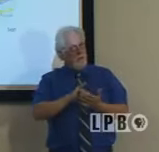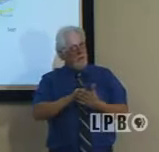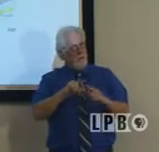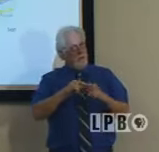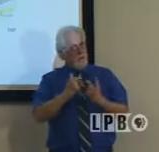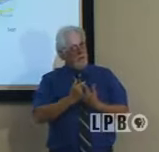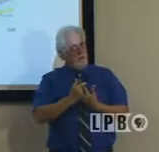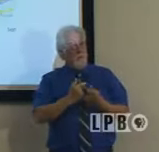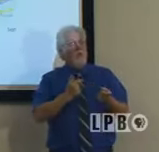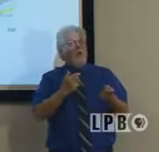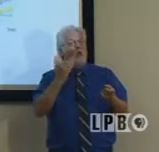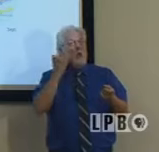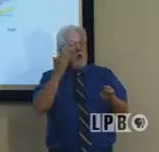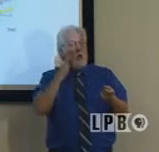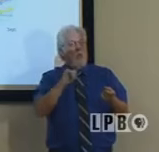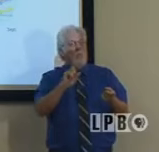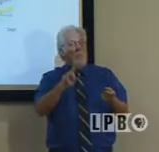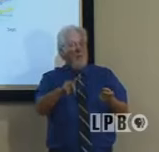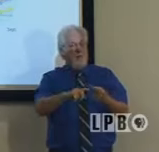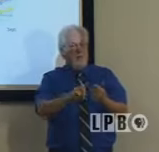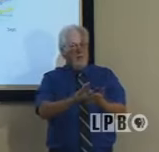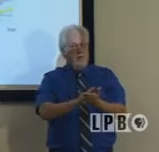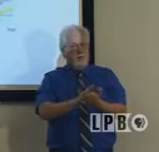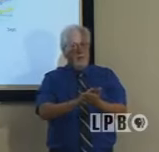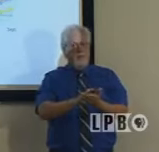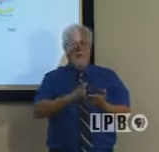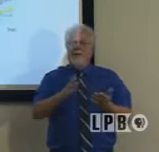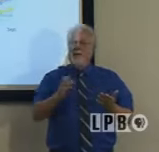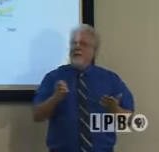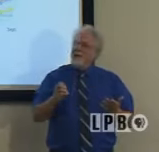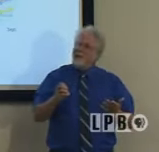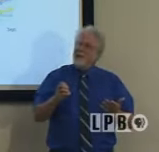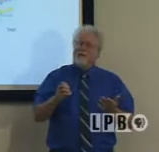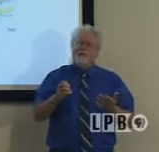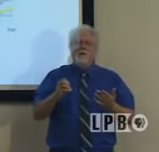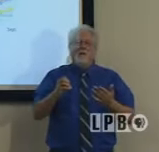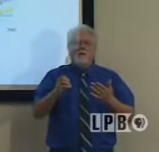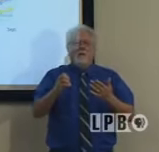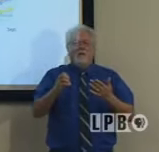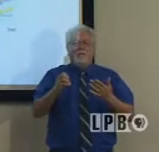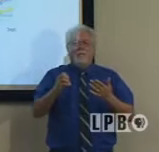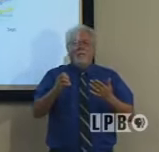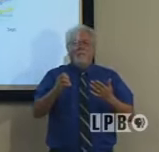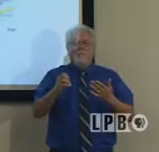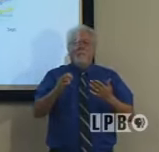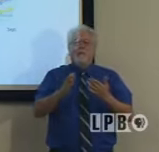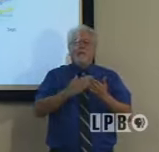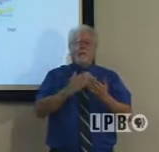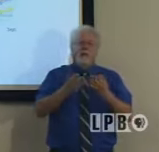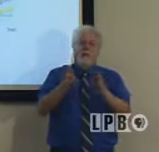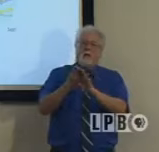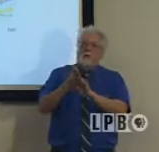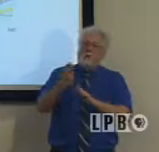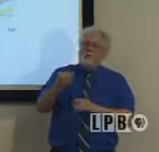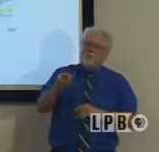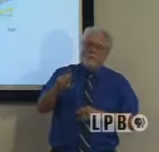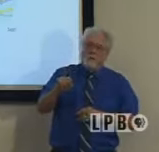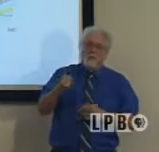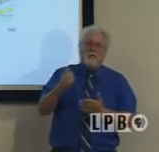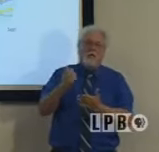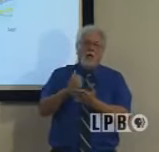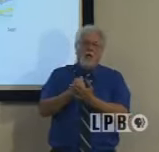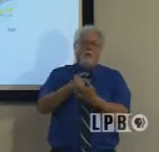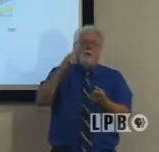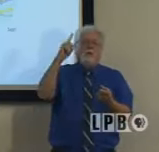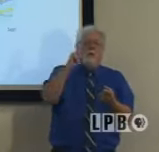that we know has now gone back to school. And despite things like closure bars, which helped us turn around